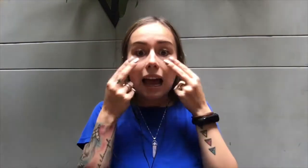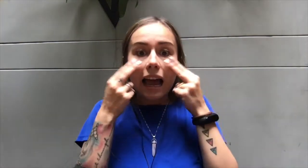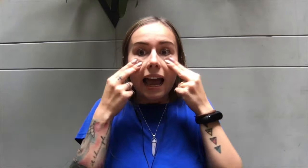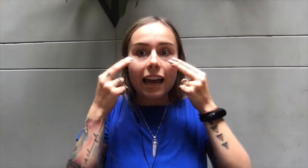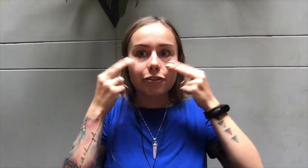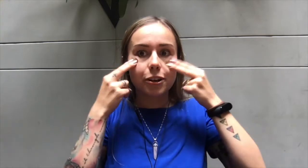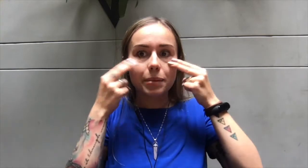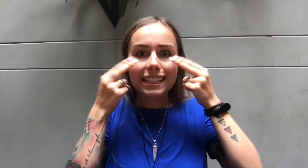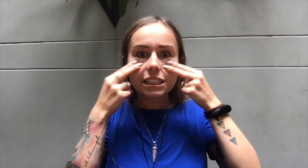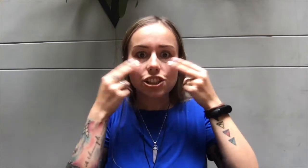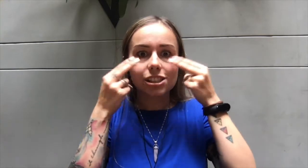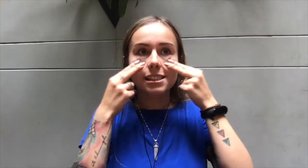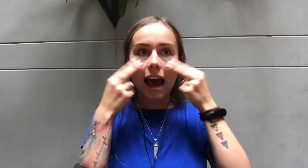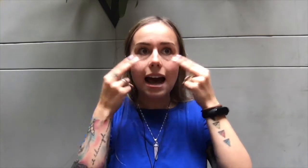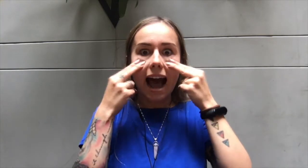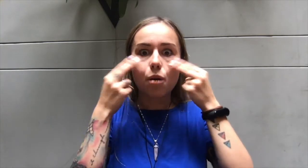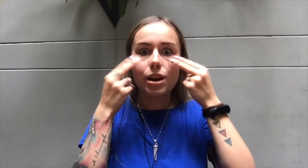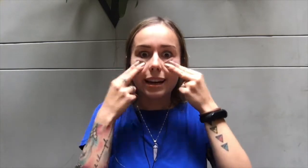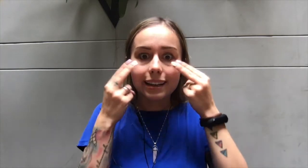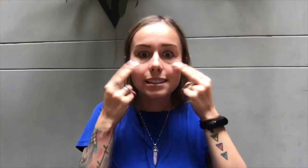And for me, that's just not how it is.